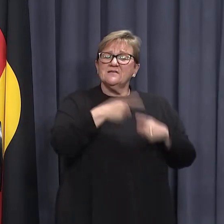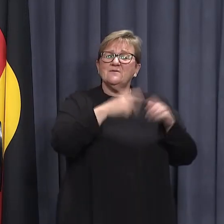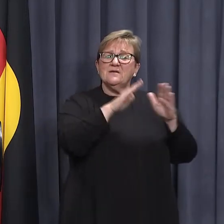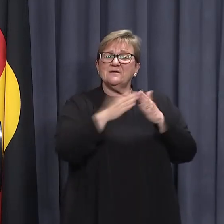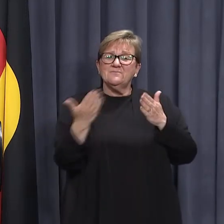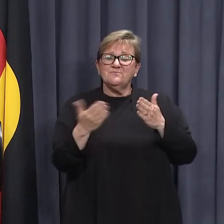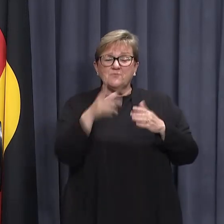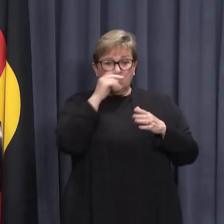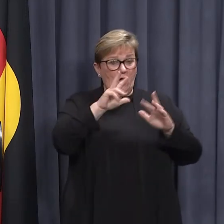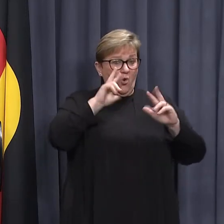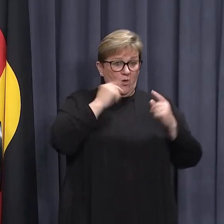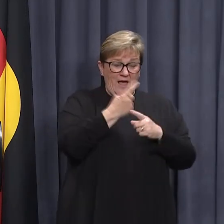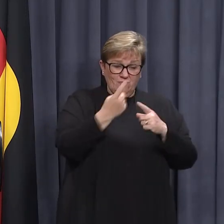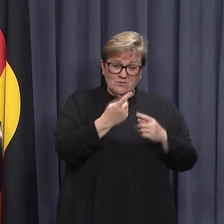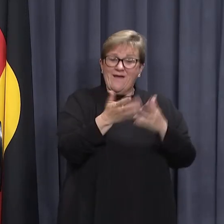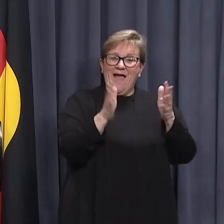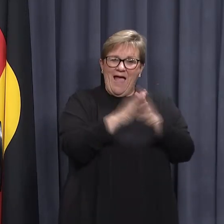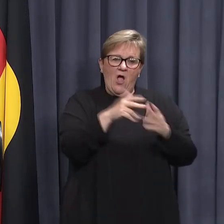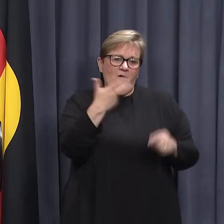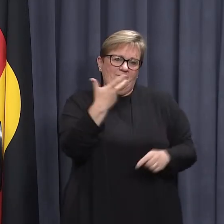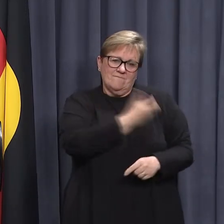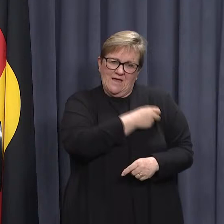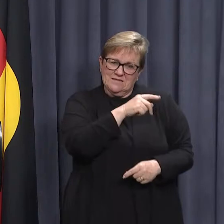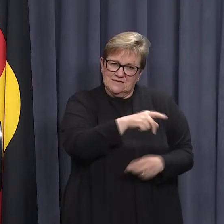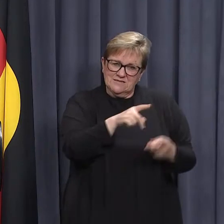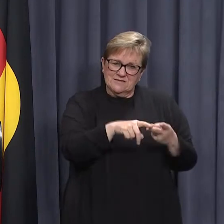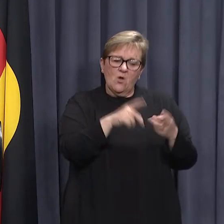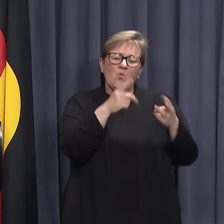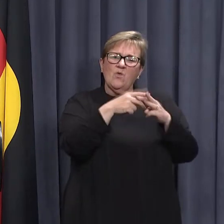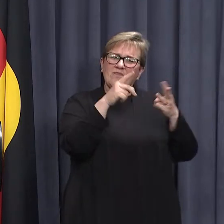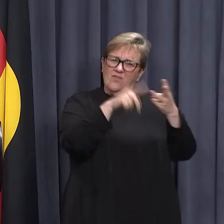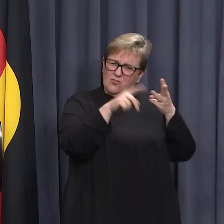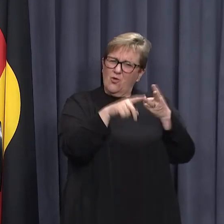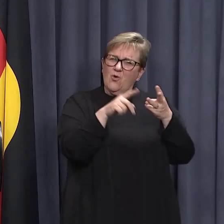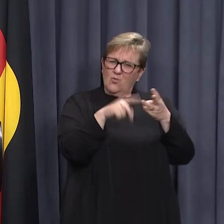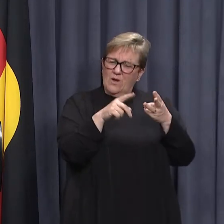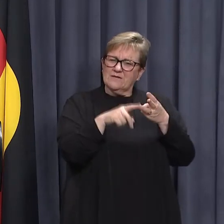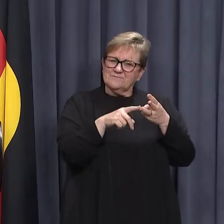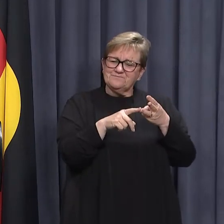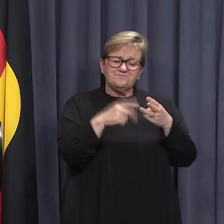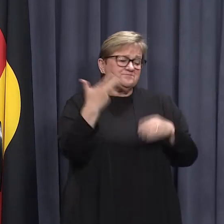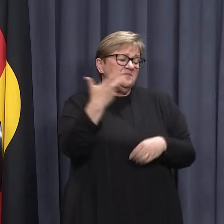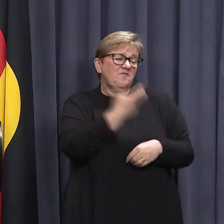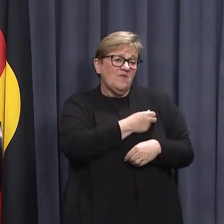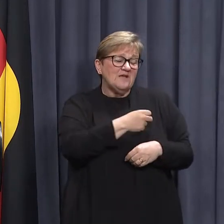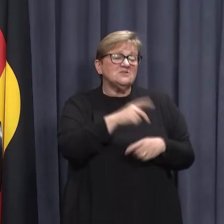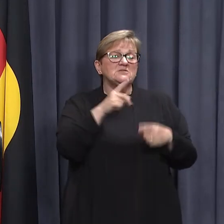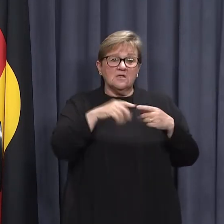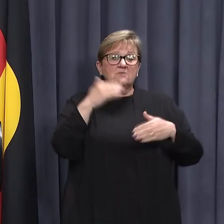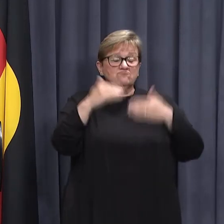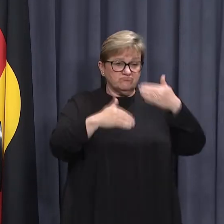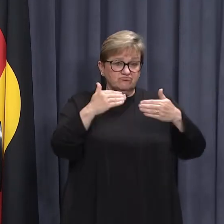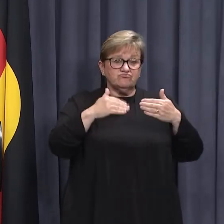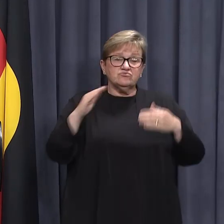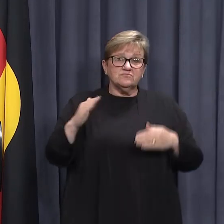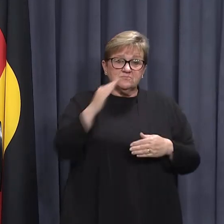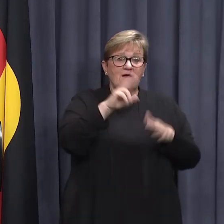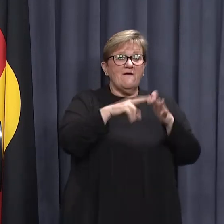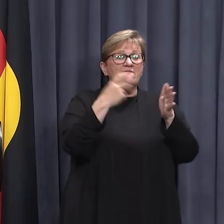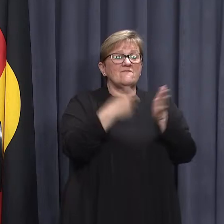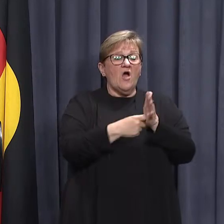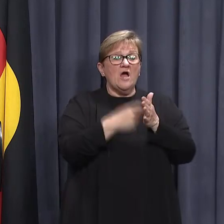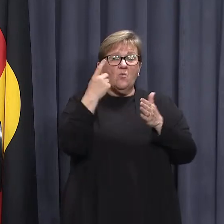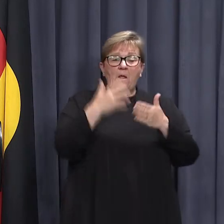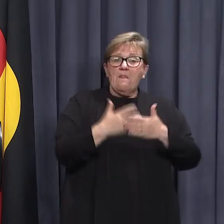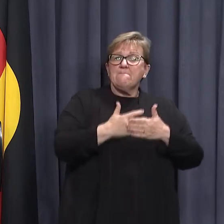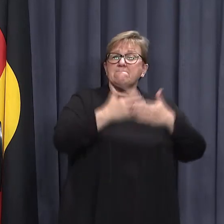You can protect yourself by getting vaccinated, in particular your third dose. Our vaccinations continue to climb, with Friday being